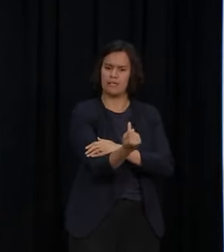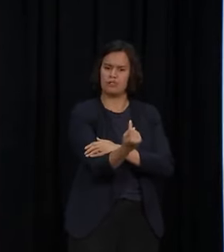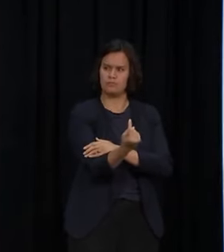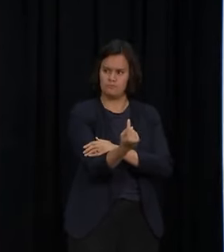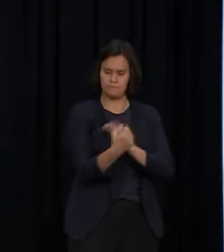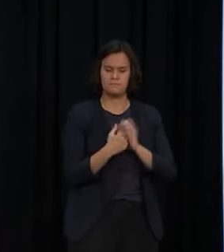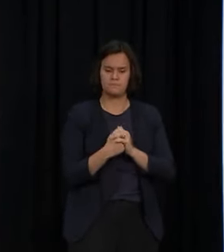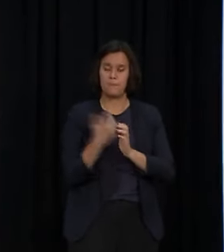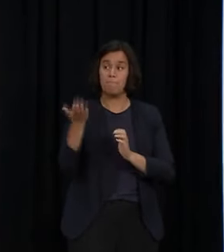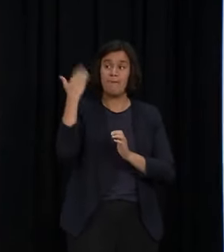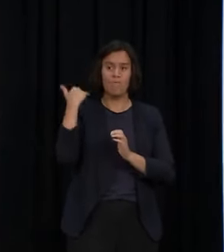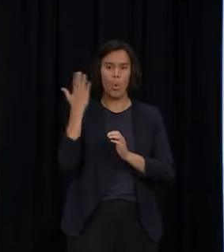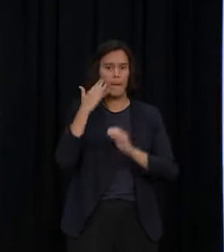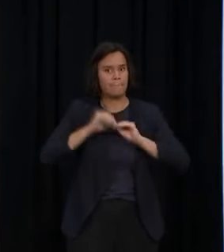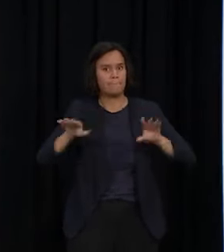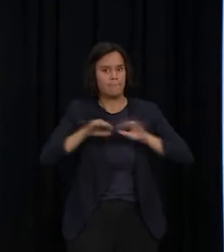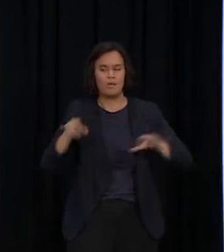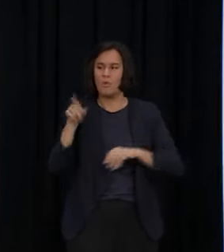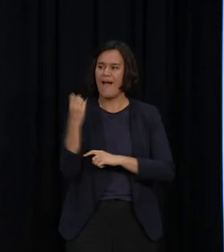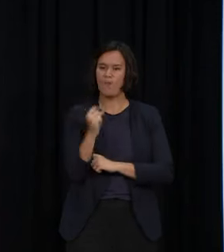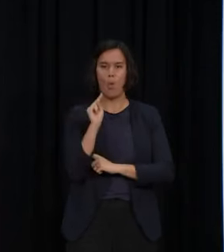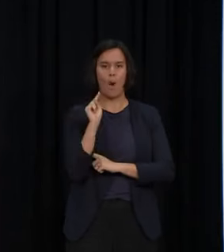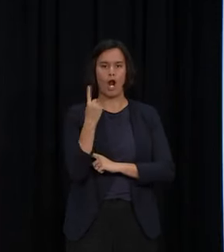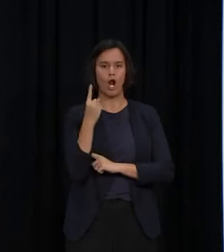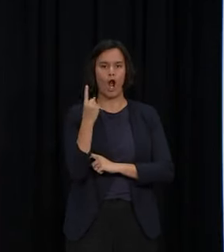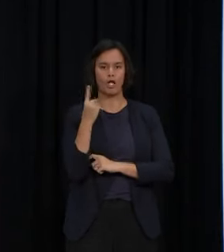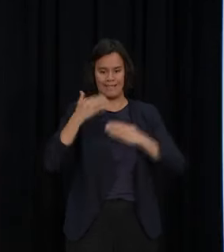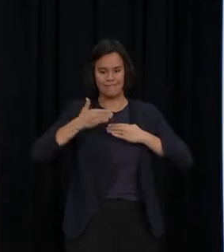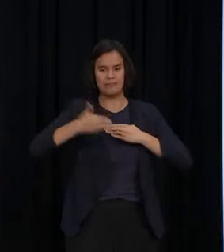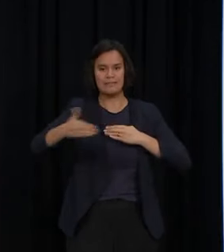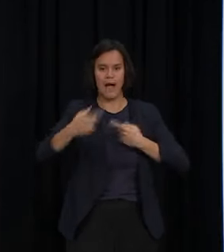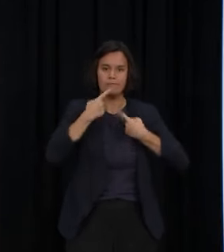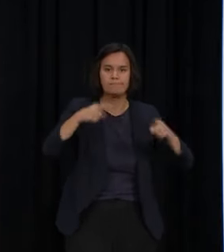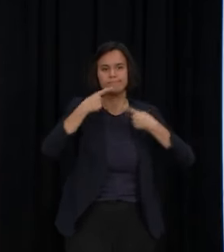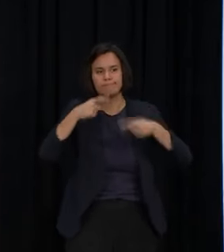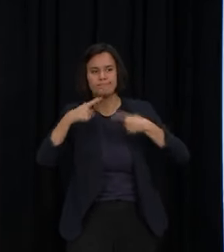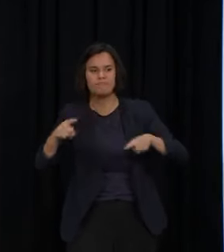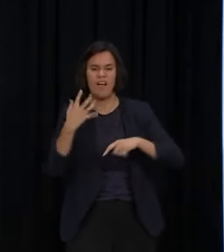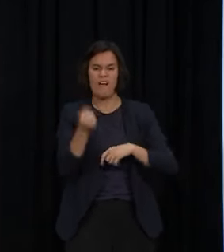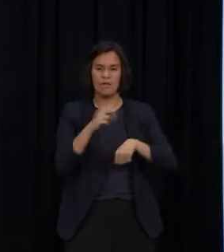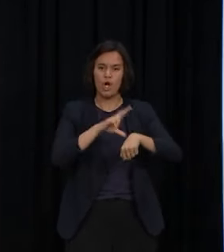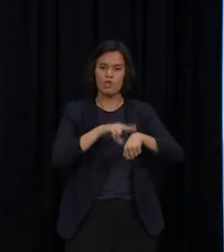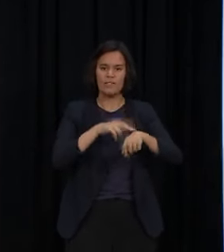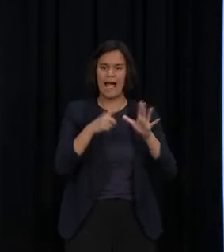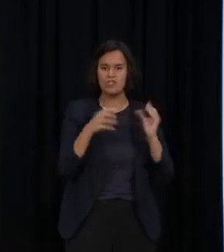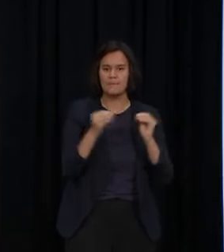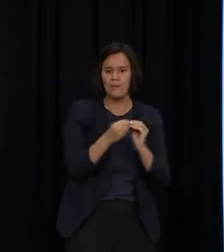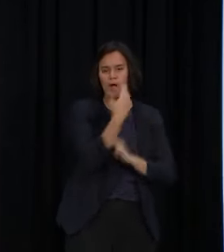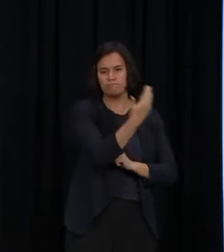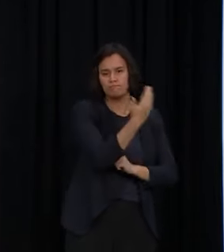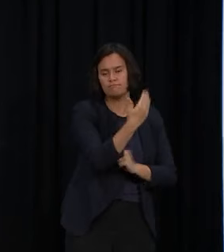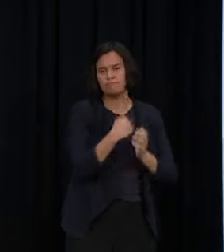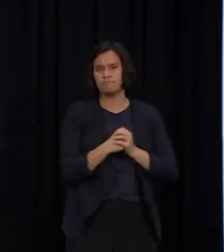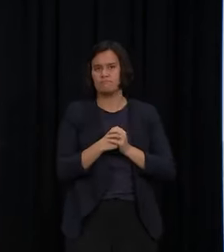you've had the 1pm's, you've had Dr Bloomfield explain the science and all the things, cases are higher than ever, there's going to be more hospitalisations